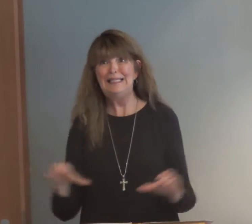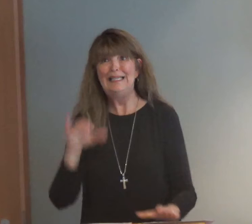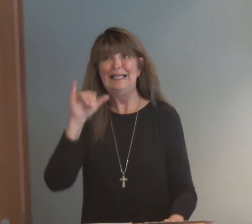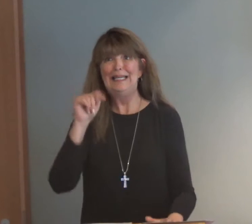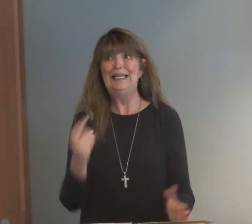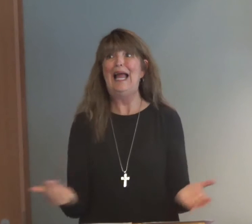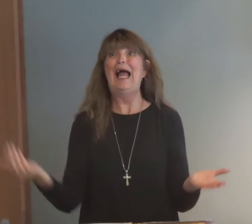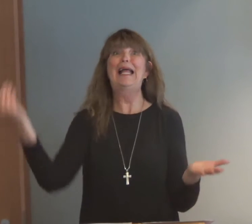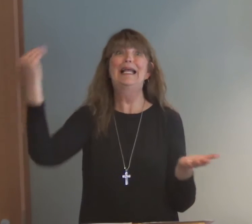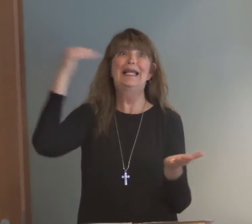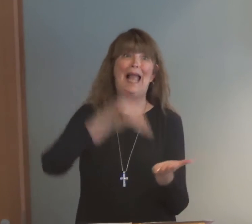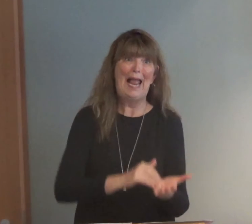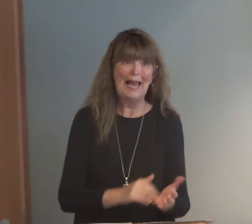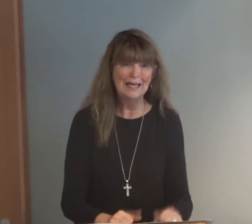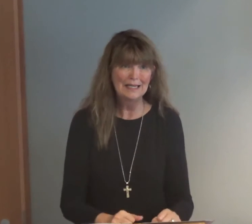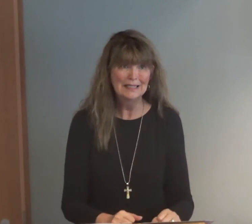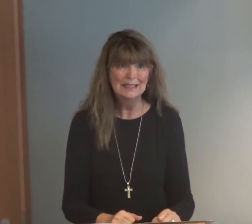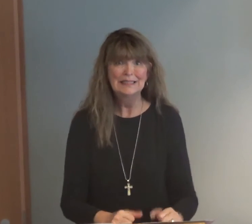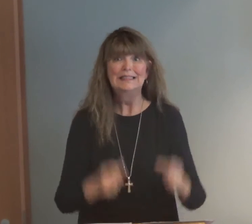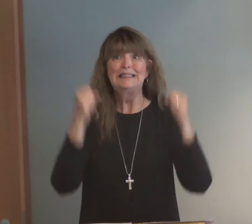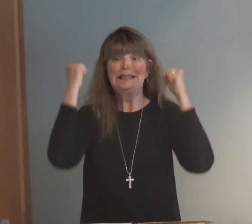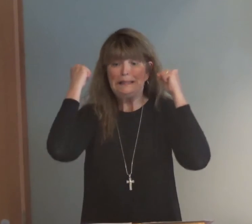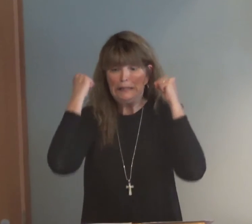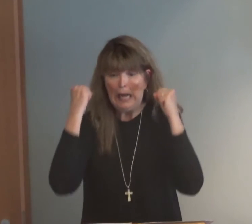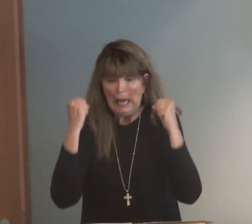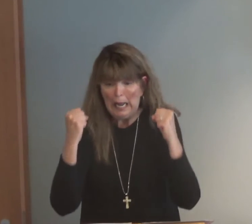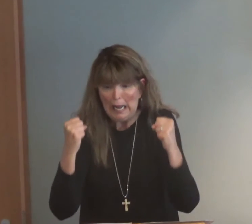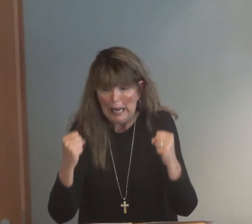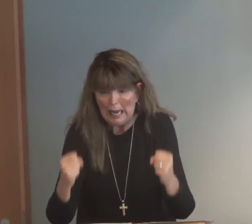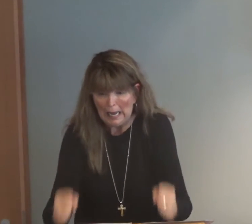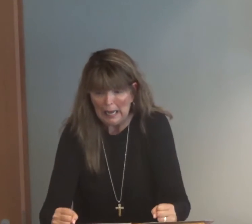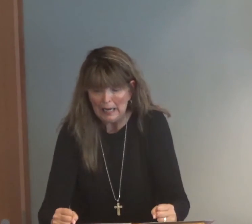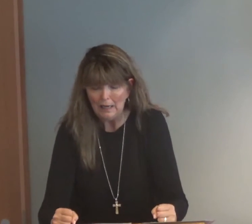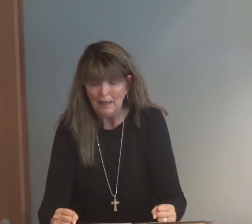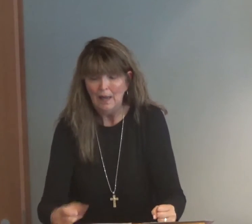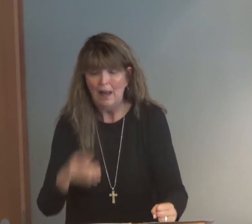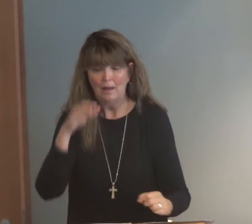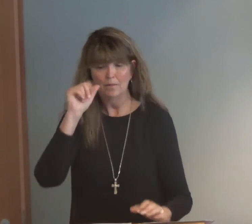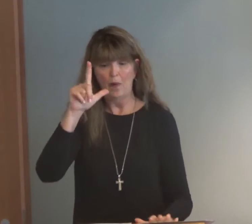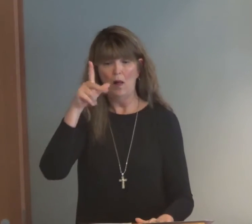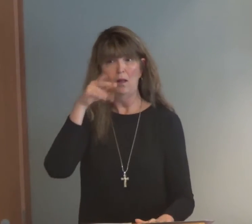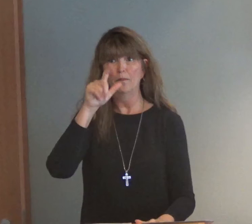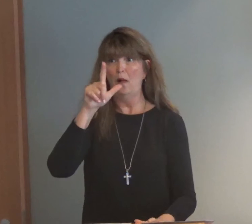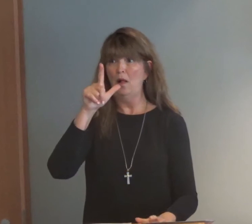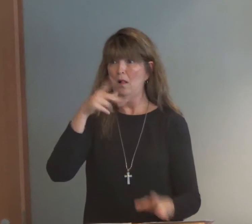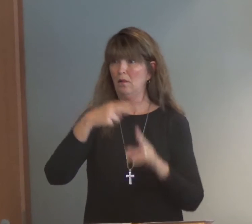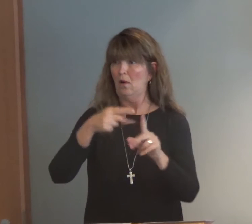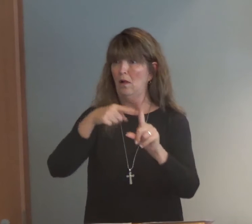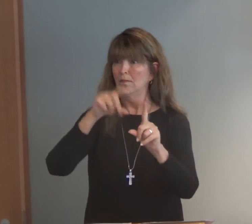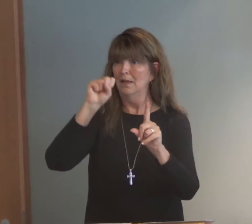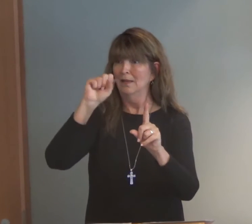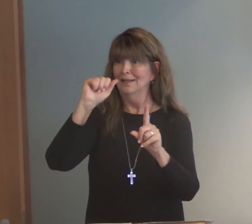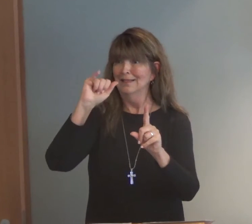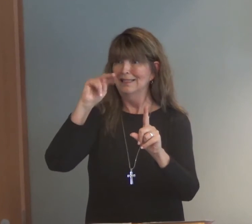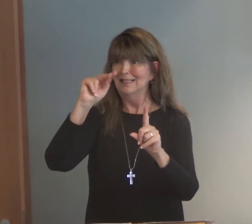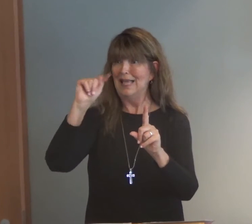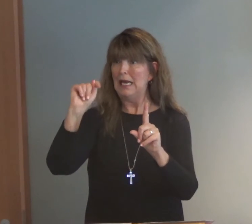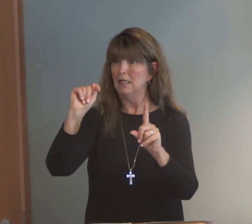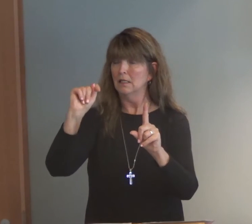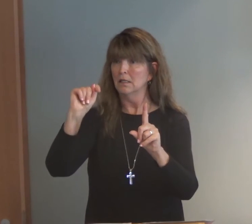You say, I did it again. Arrgh! And Paul, you